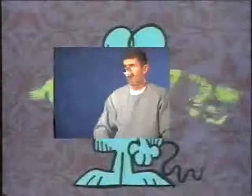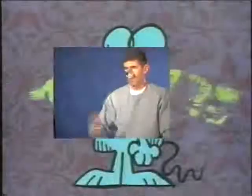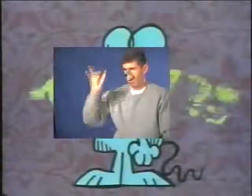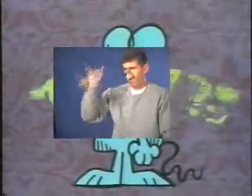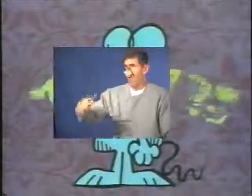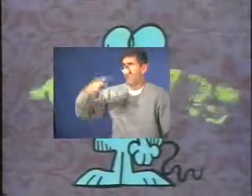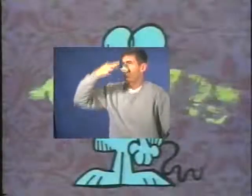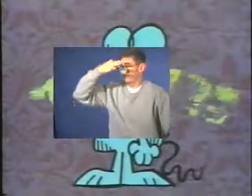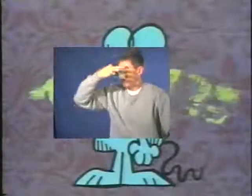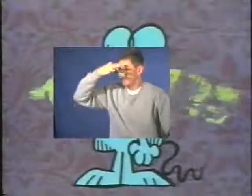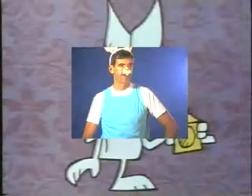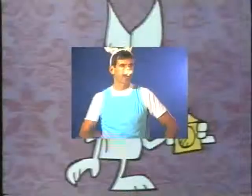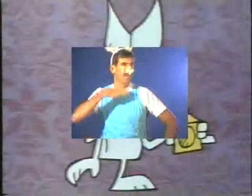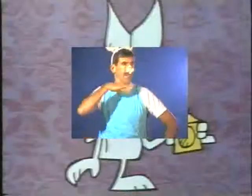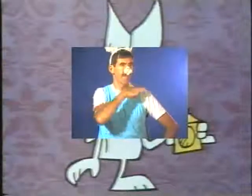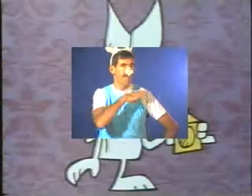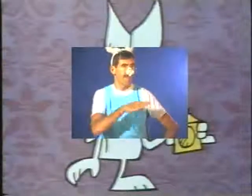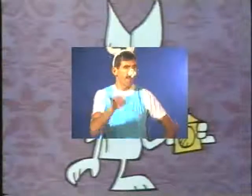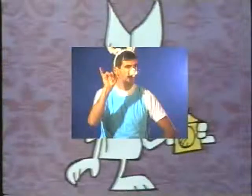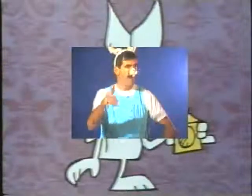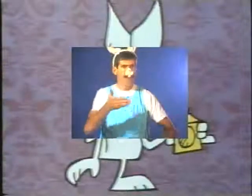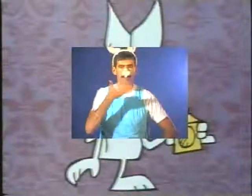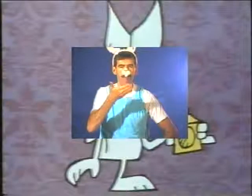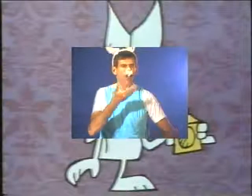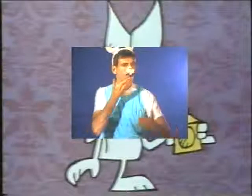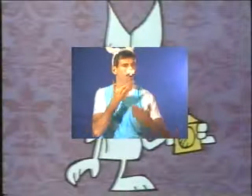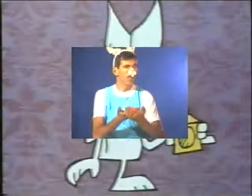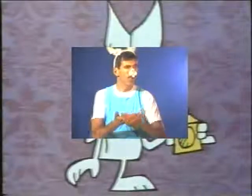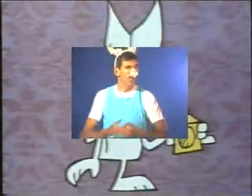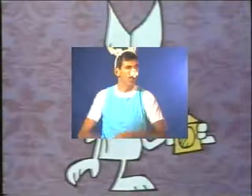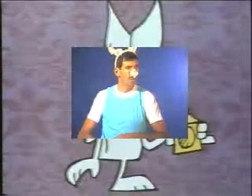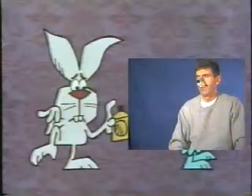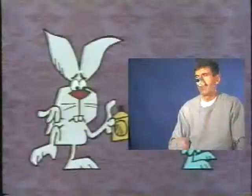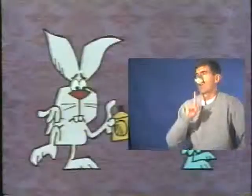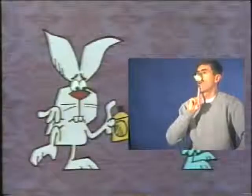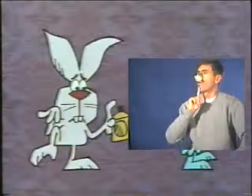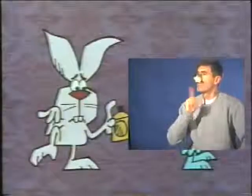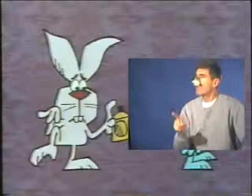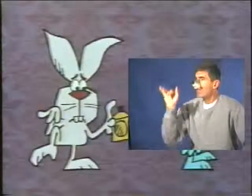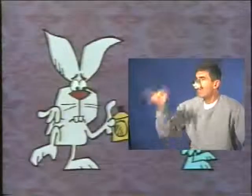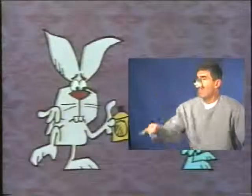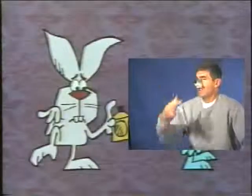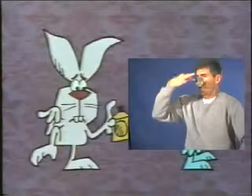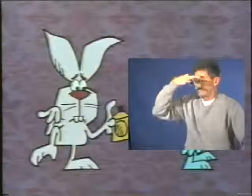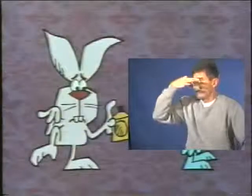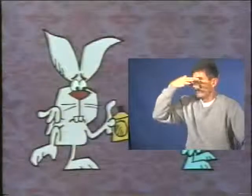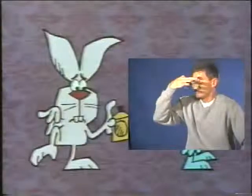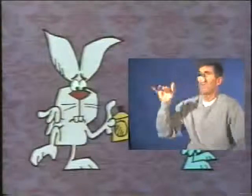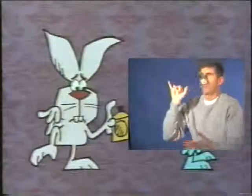It stinks. It That's a lie. It smells good. It stinks. And that's the truth.